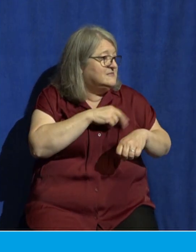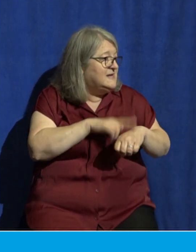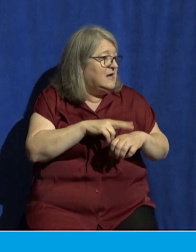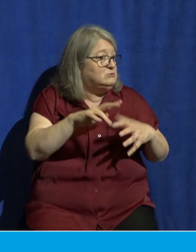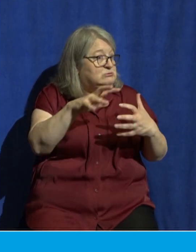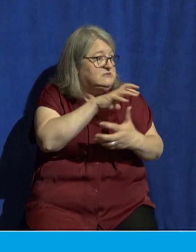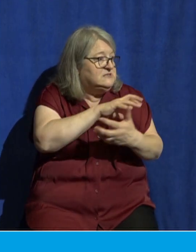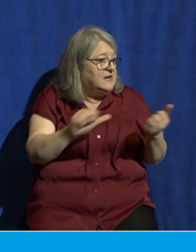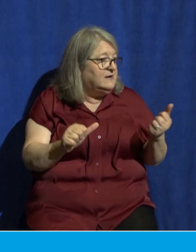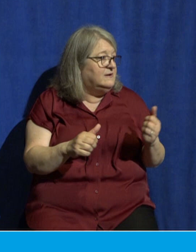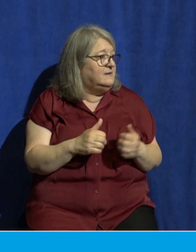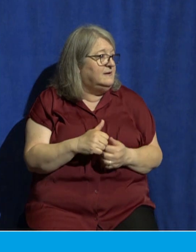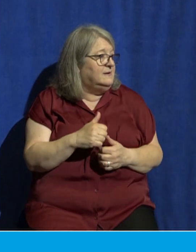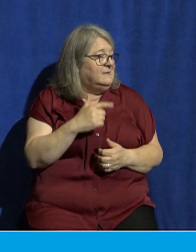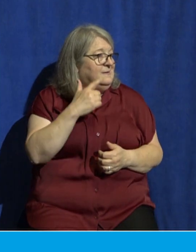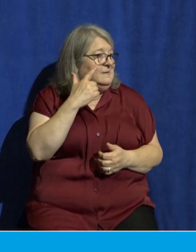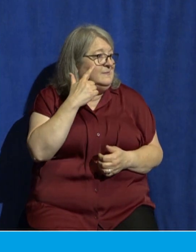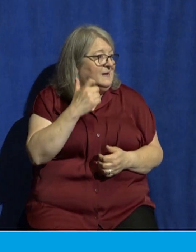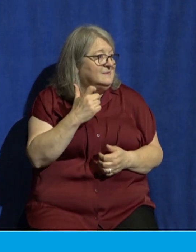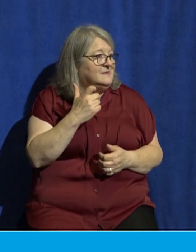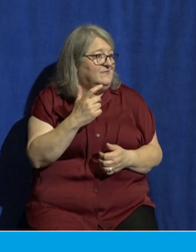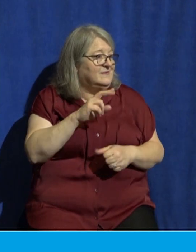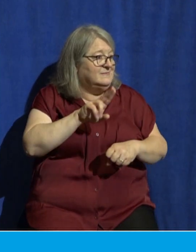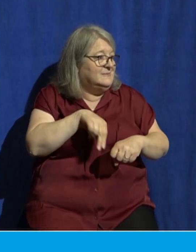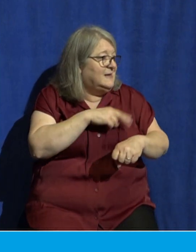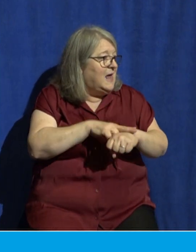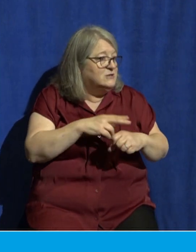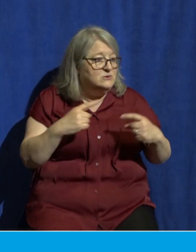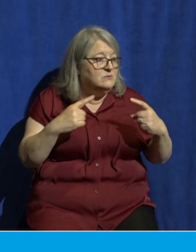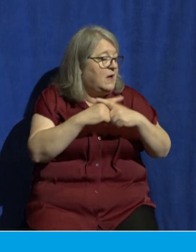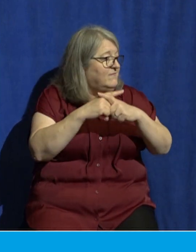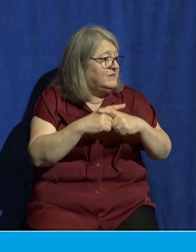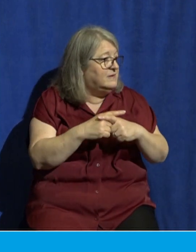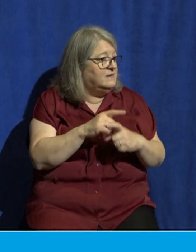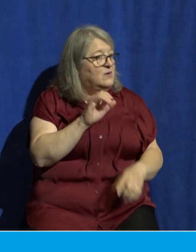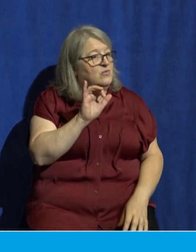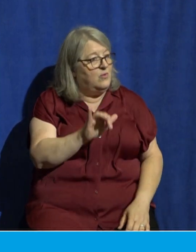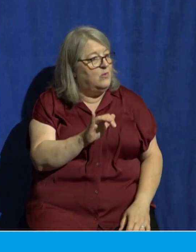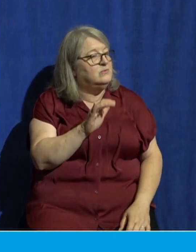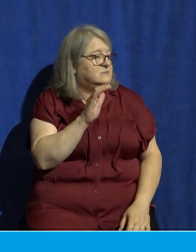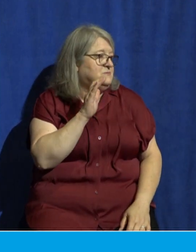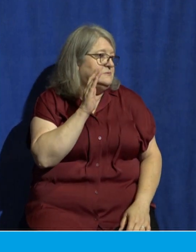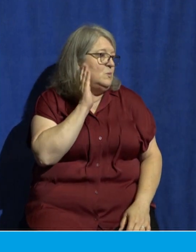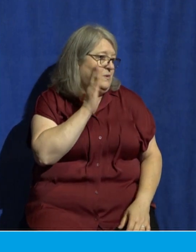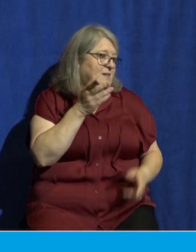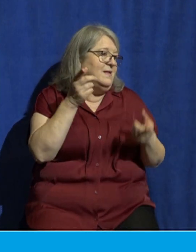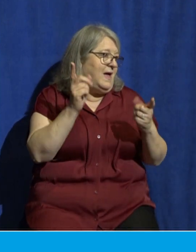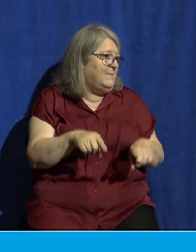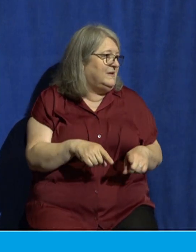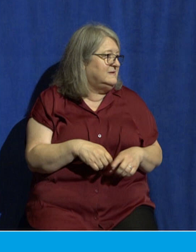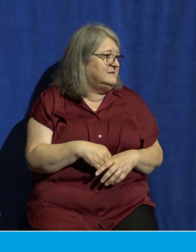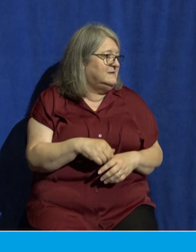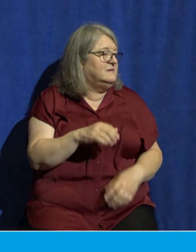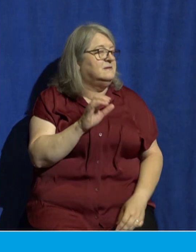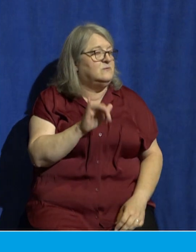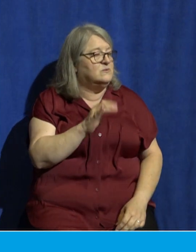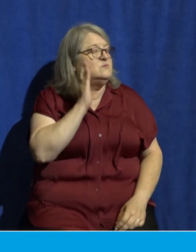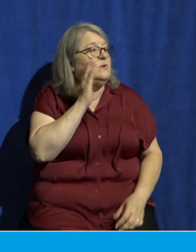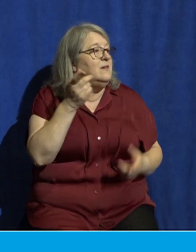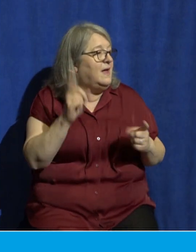escalating natural national conflict he says these things are going to happen in general because we live in a fallen world